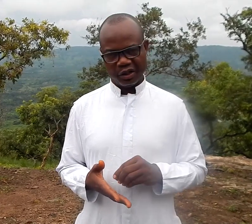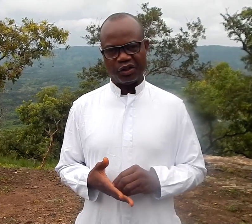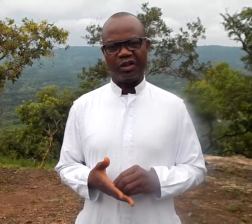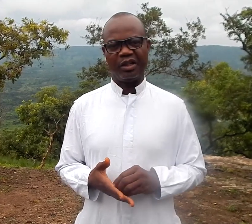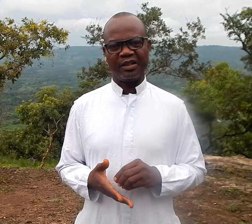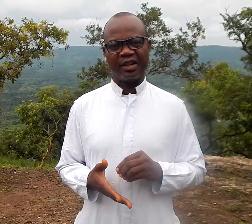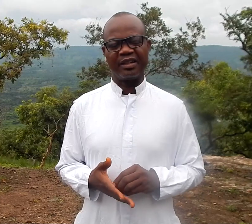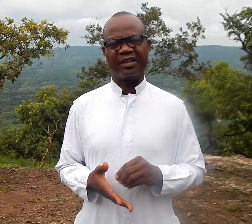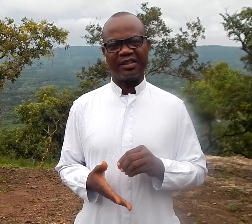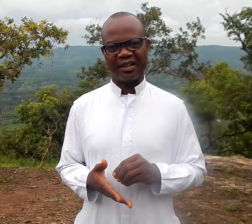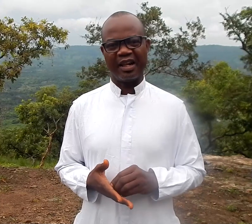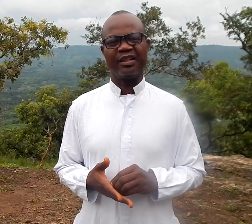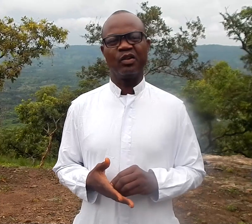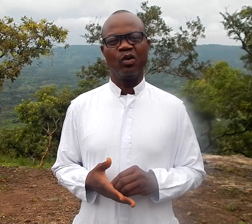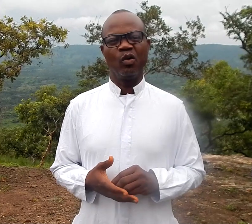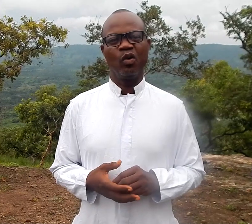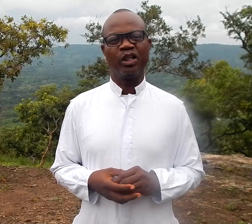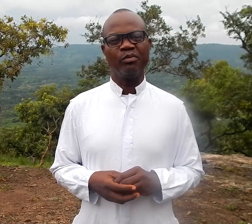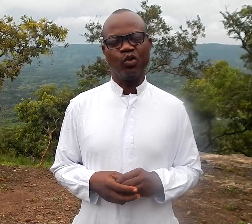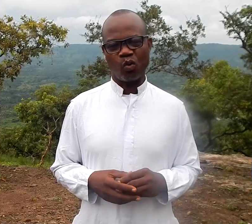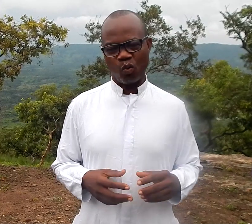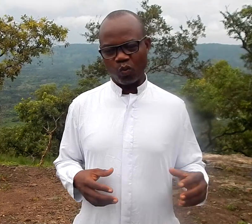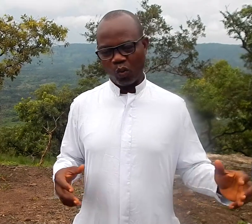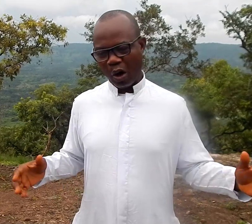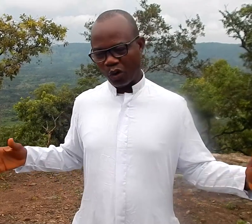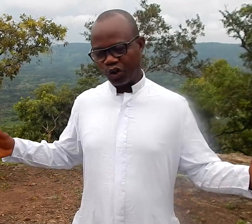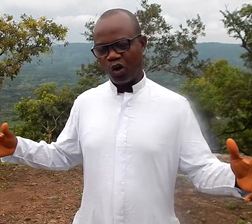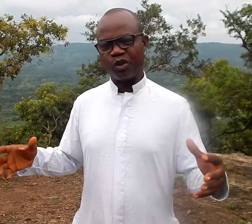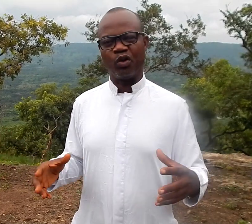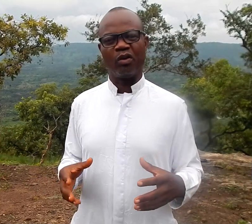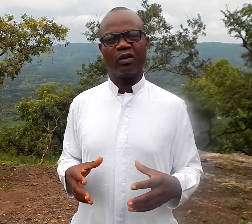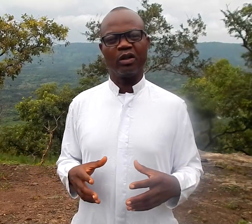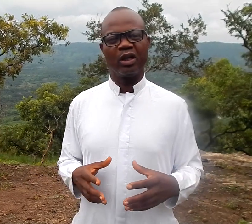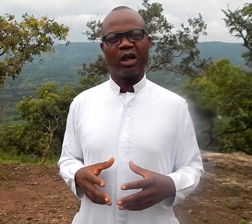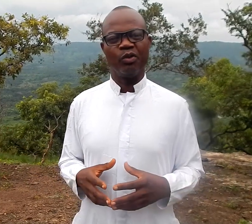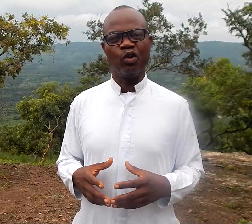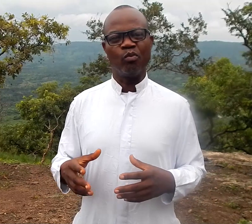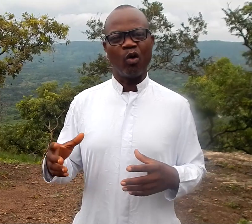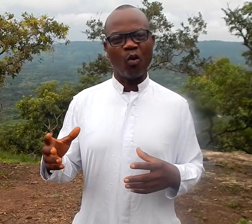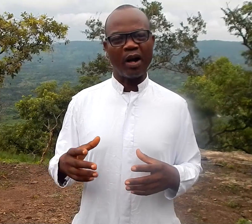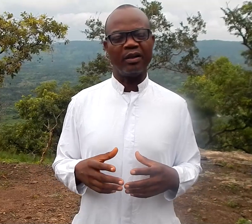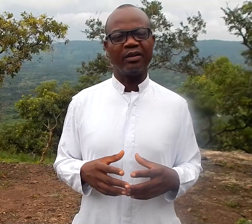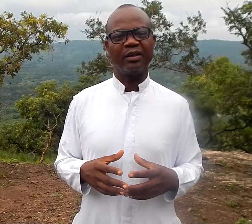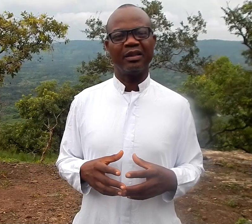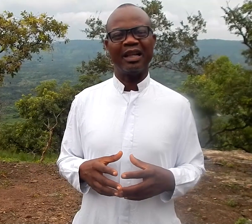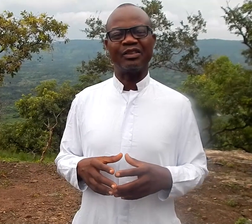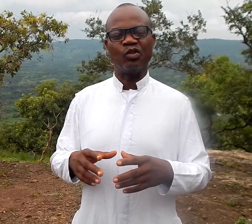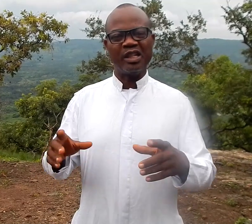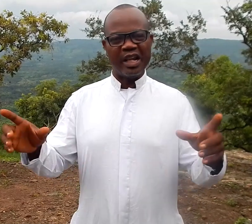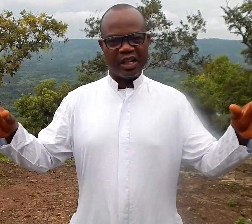and is, he was me the and he was giving the because your uncle our brother.